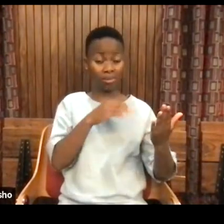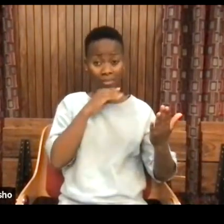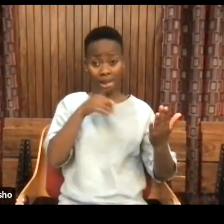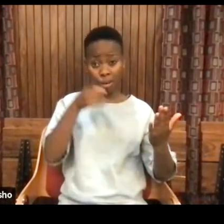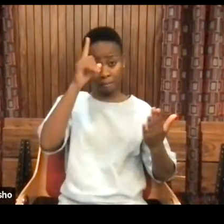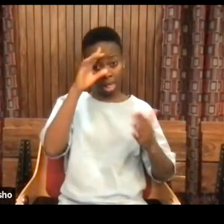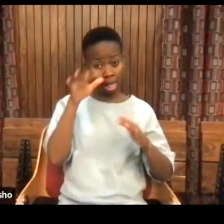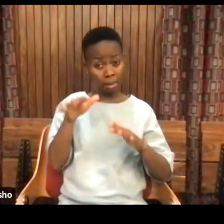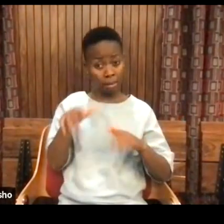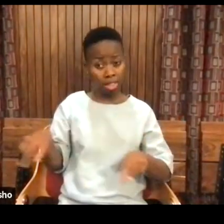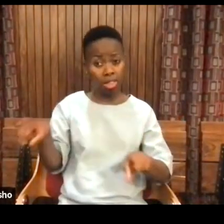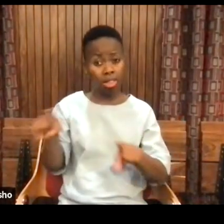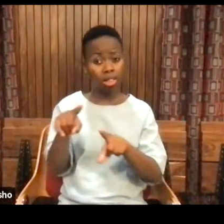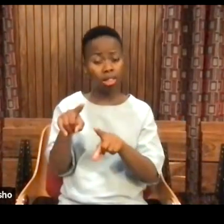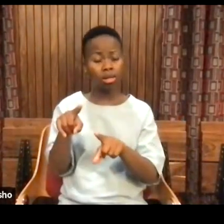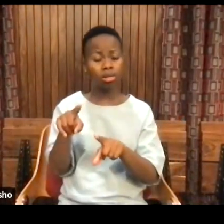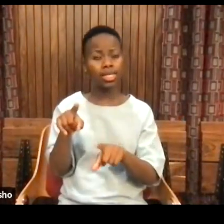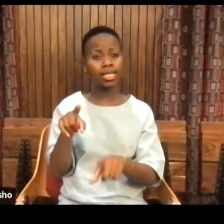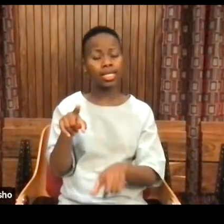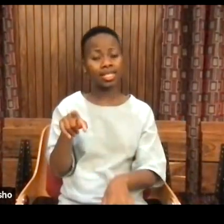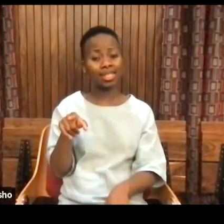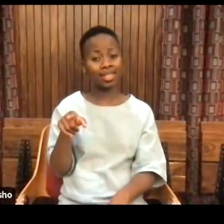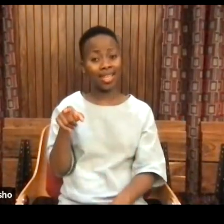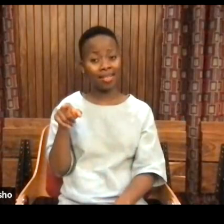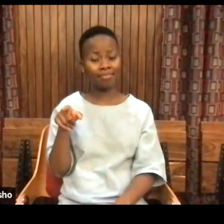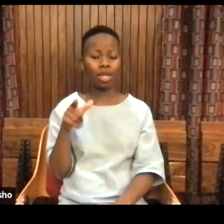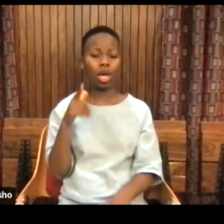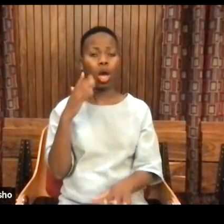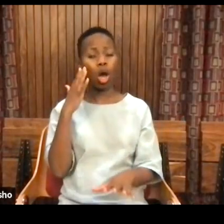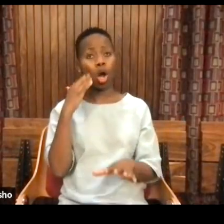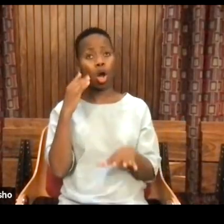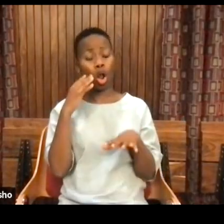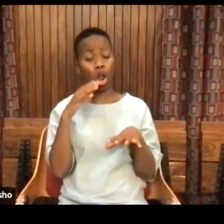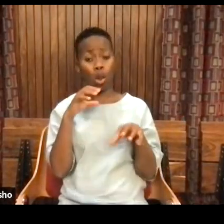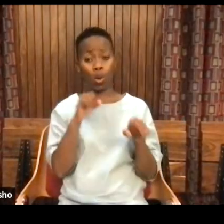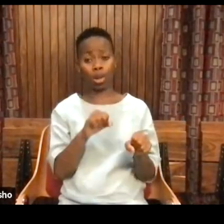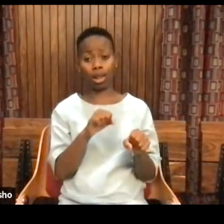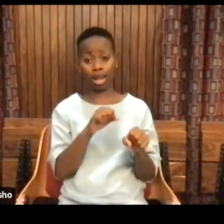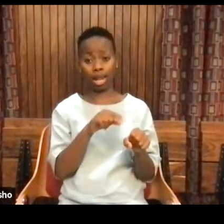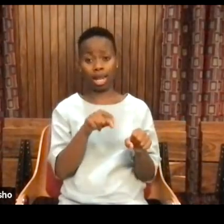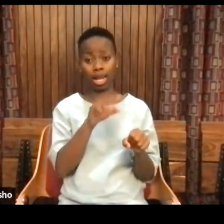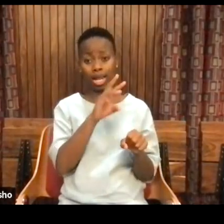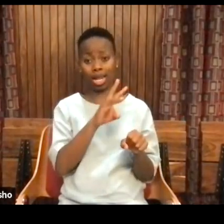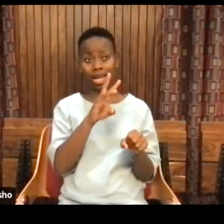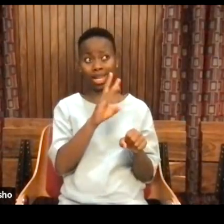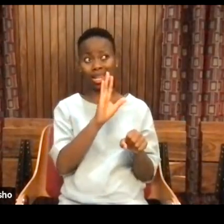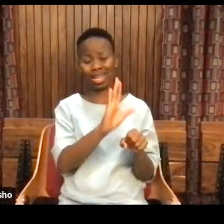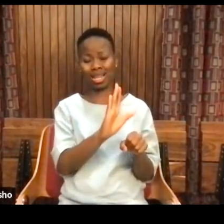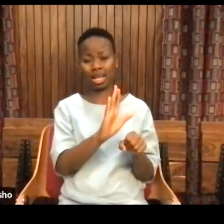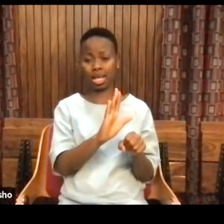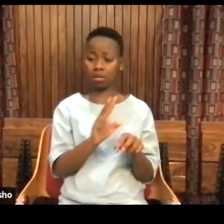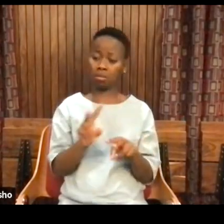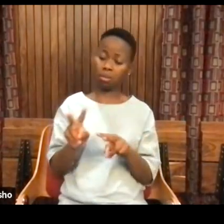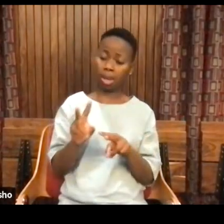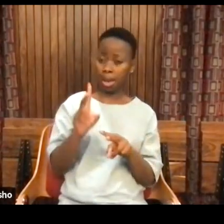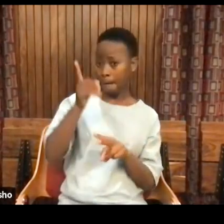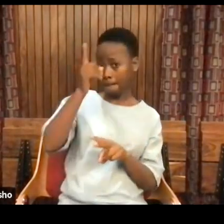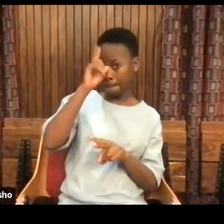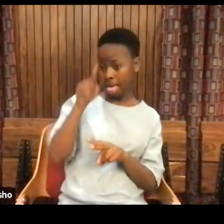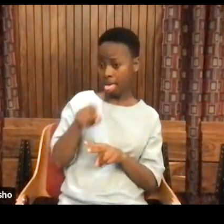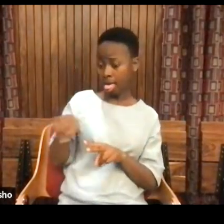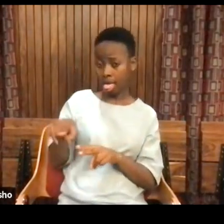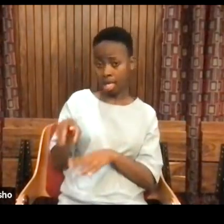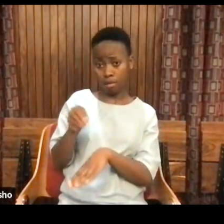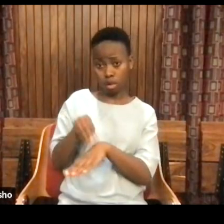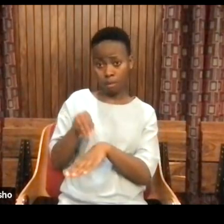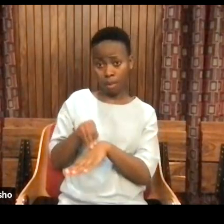are seen by colonialists as problems, and